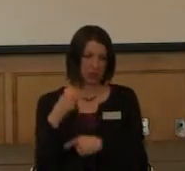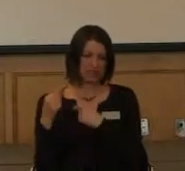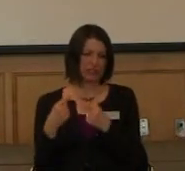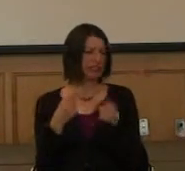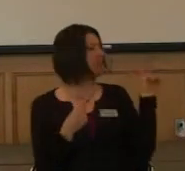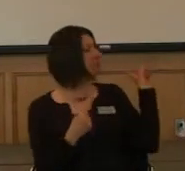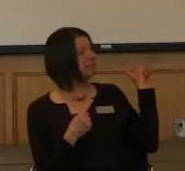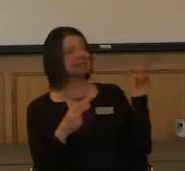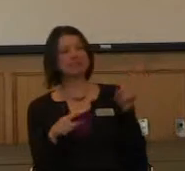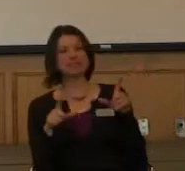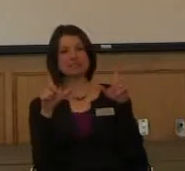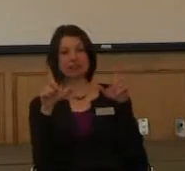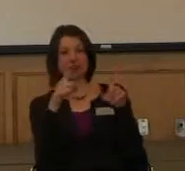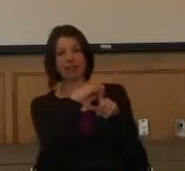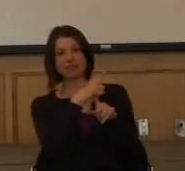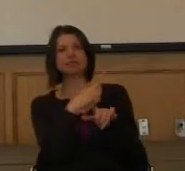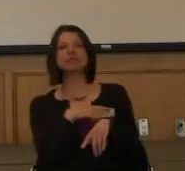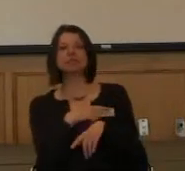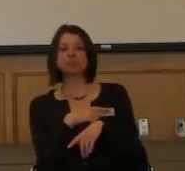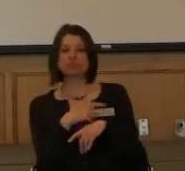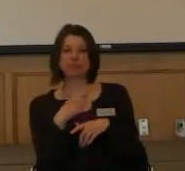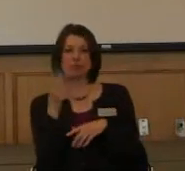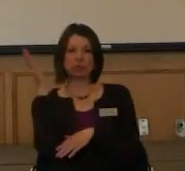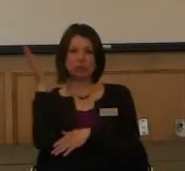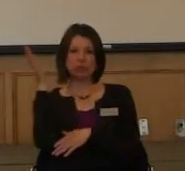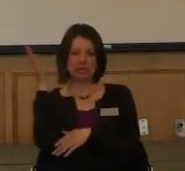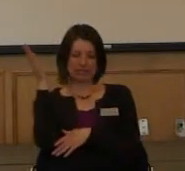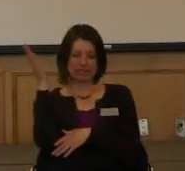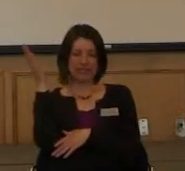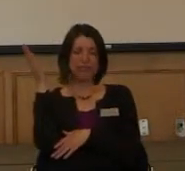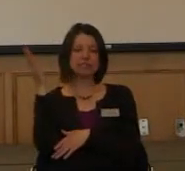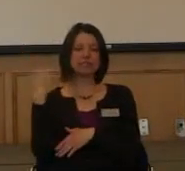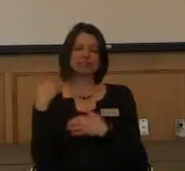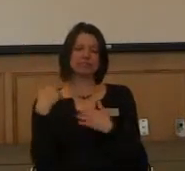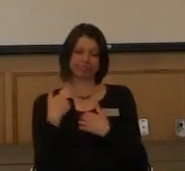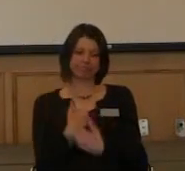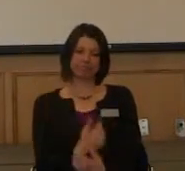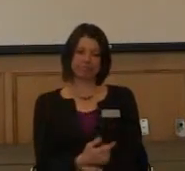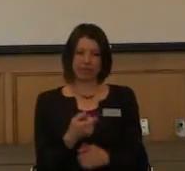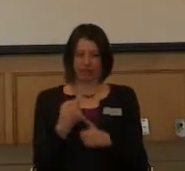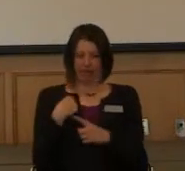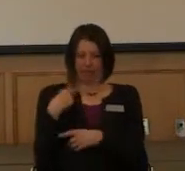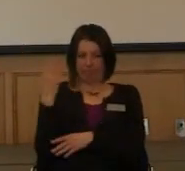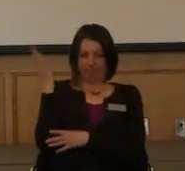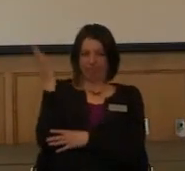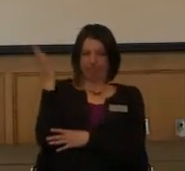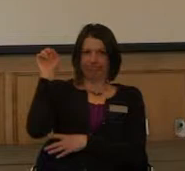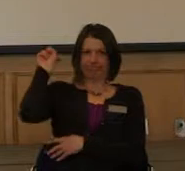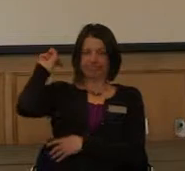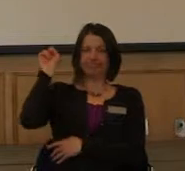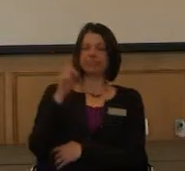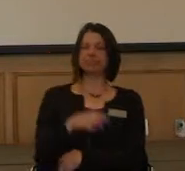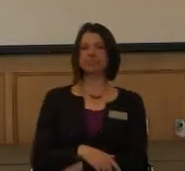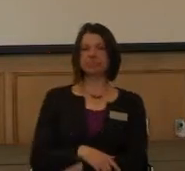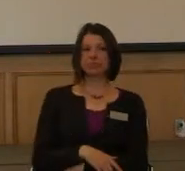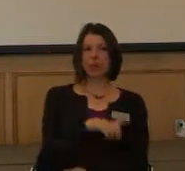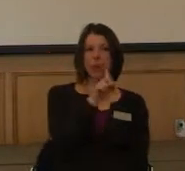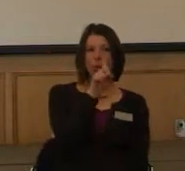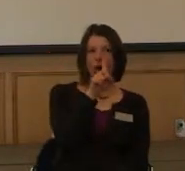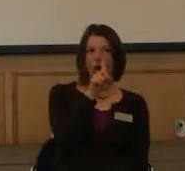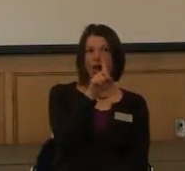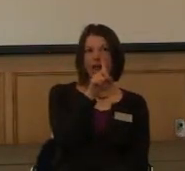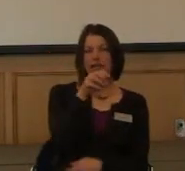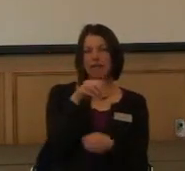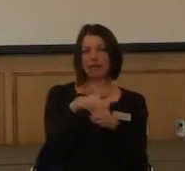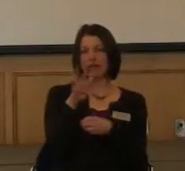a slide from a presentation that I gave, actually, on SMA. Basically, what it means is one in 40 people